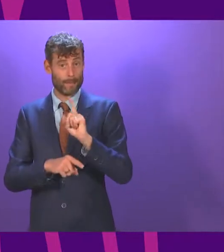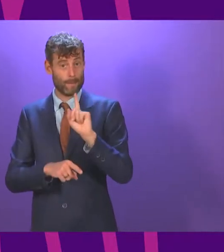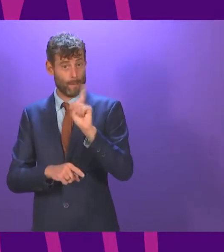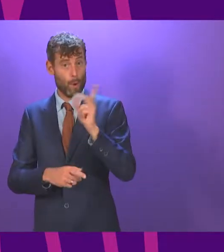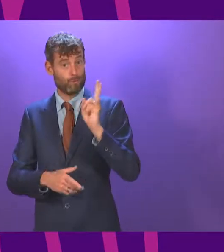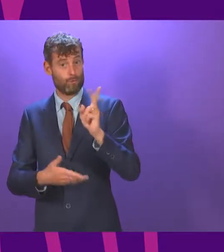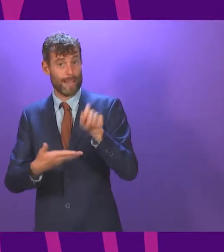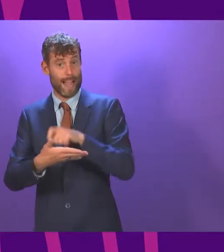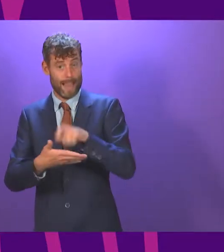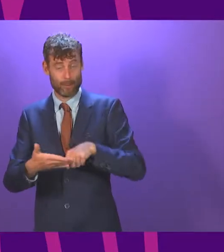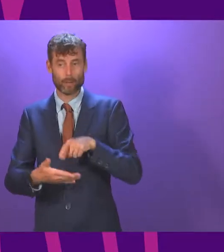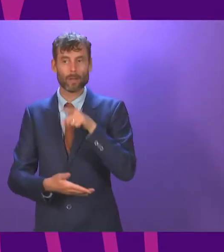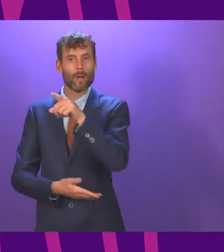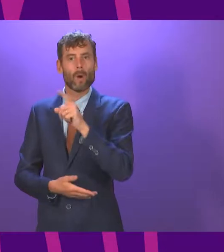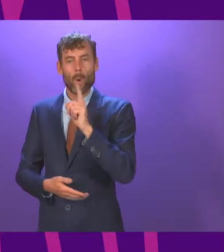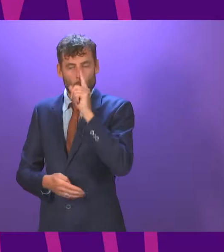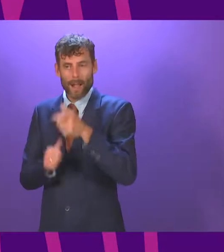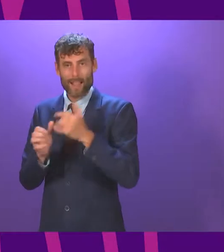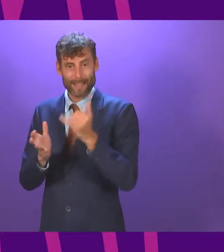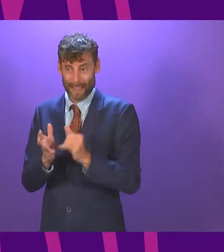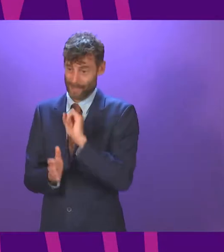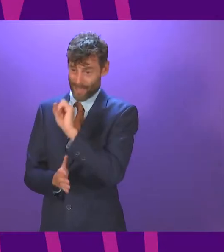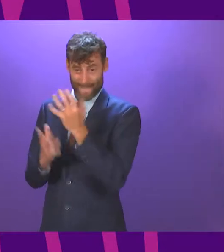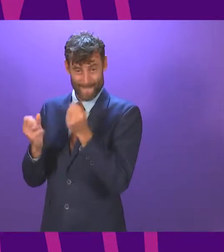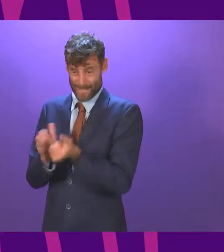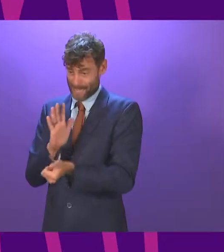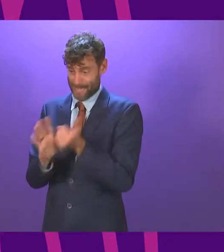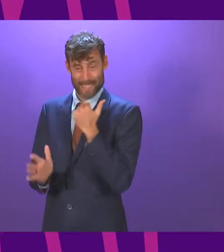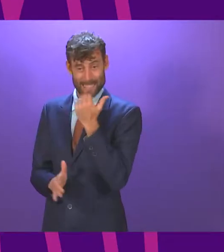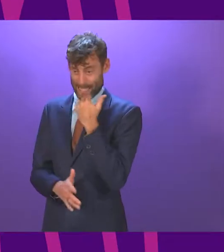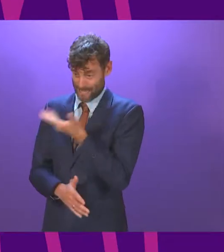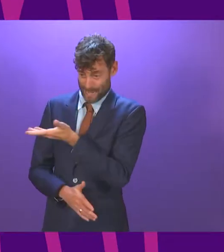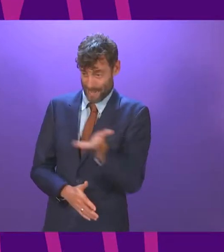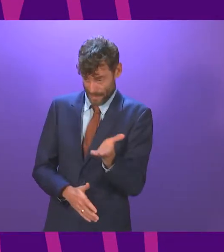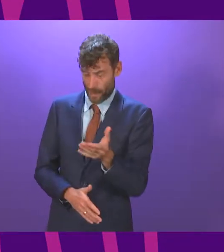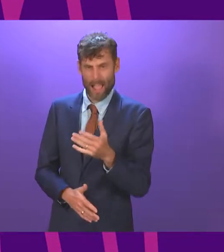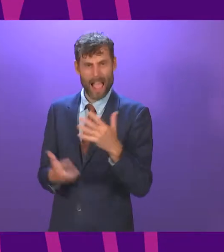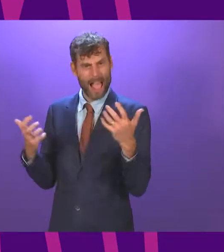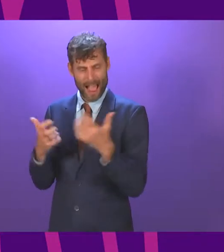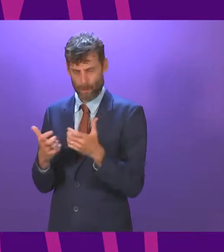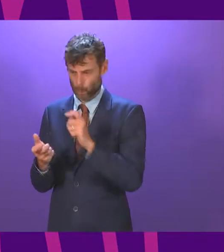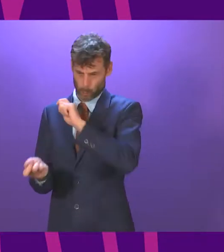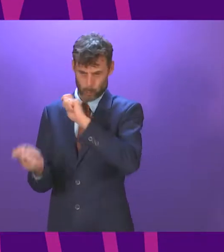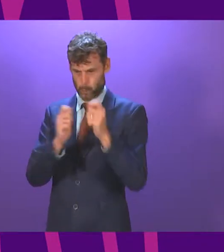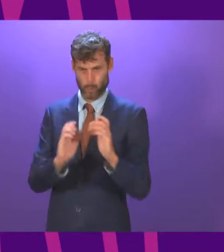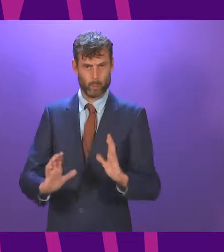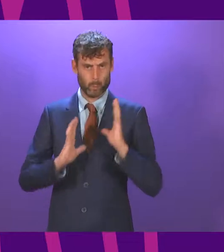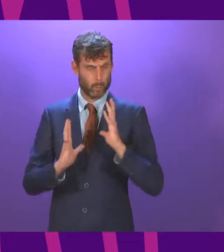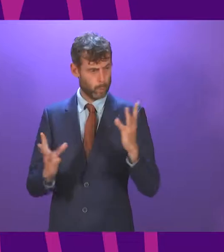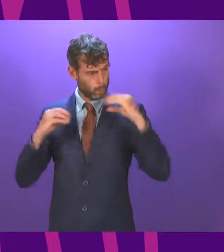the re-skilling and up-skilling of existing oil and gas workforce in particular was a concern of many of people I spoke to. I